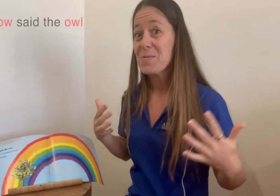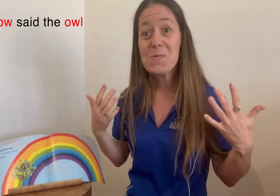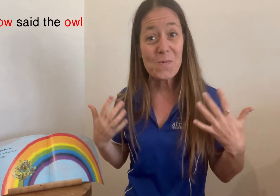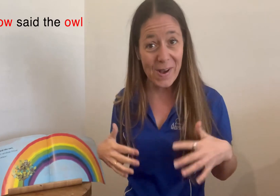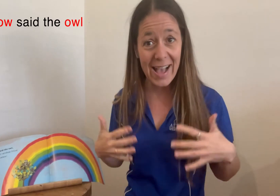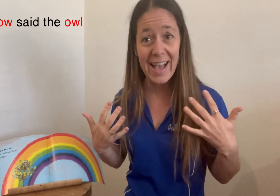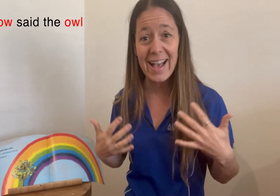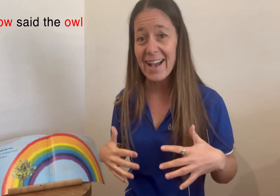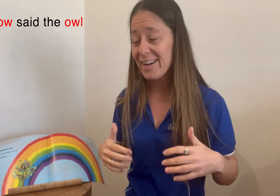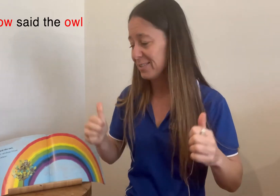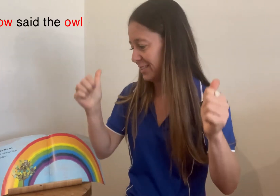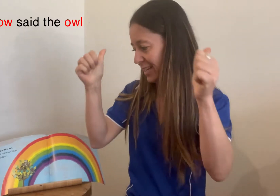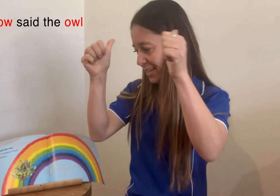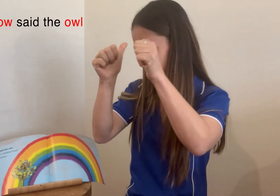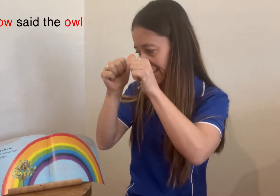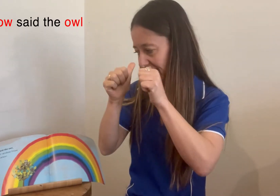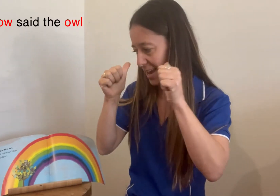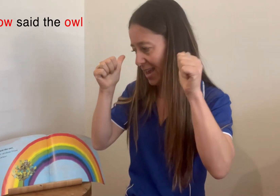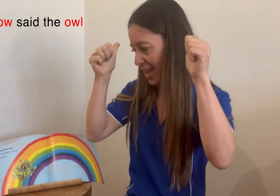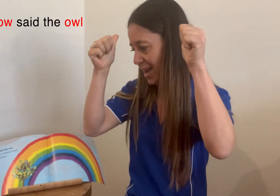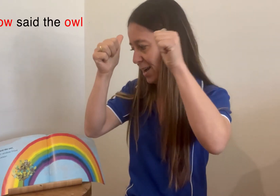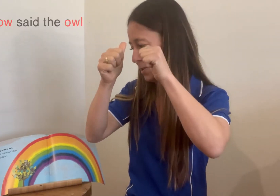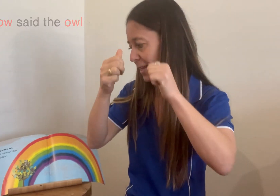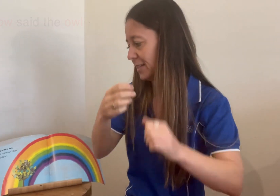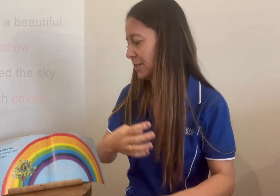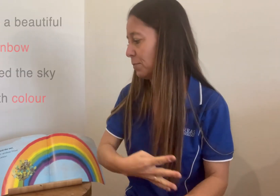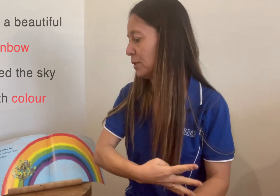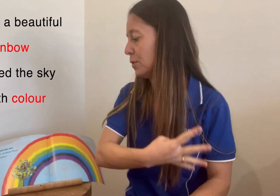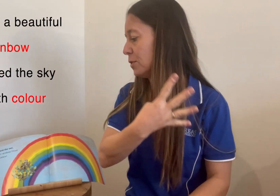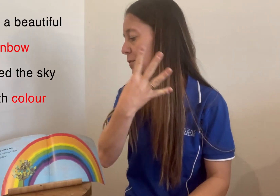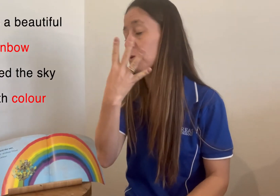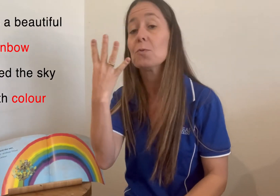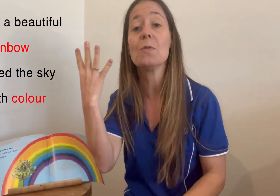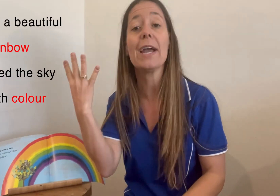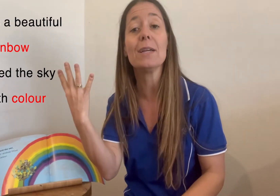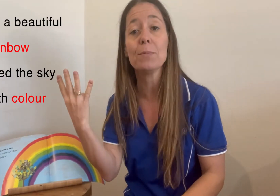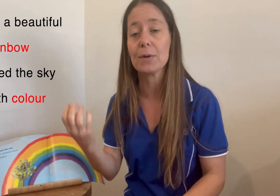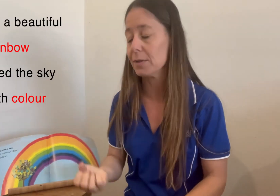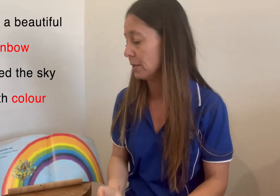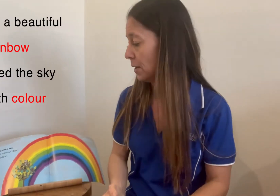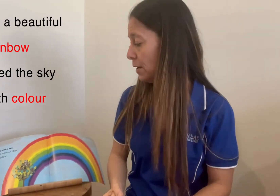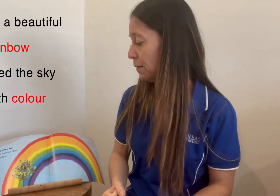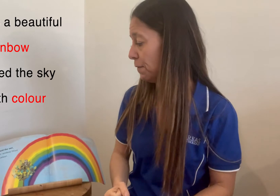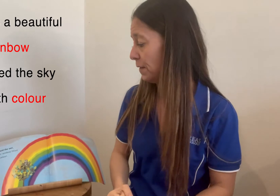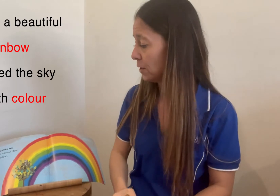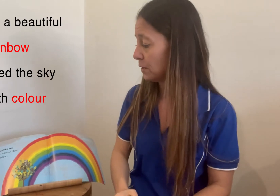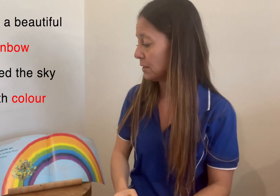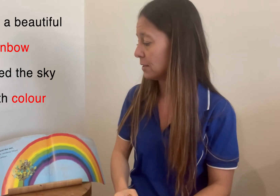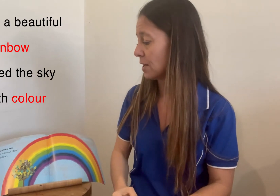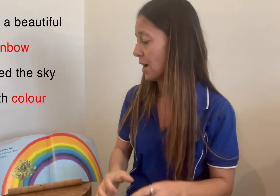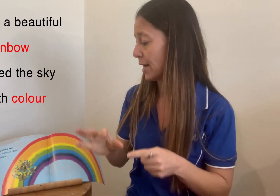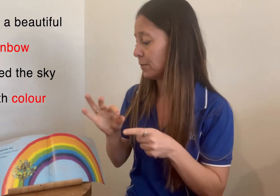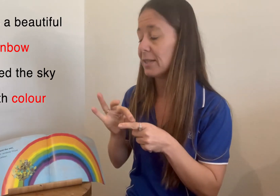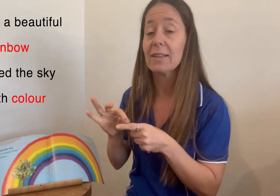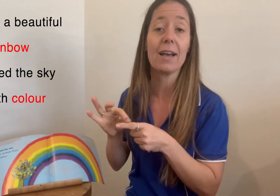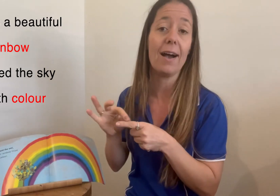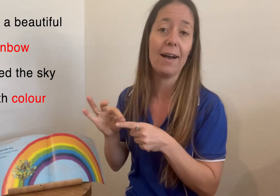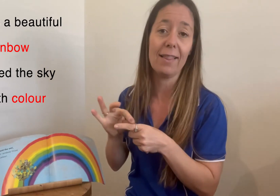Wow, said the owl, as a beautiful rainbow filled the sky with colour.